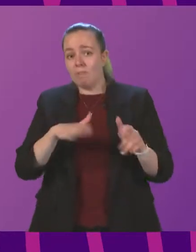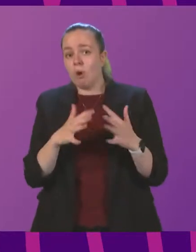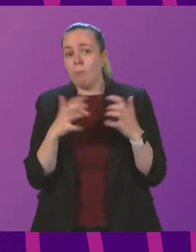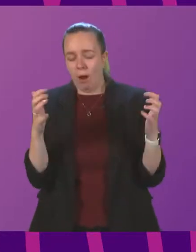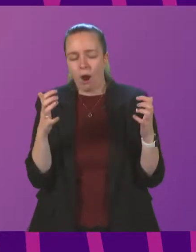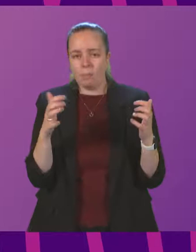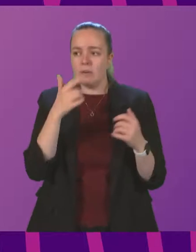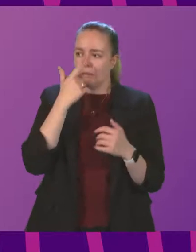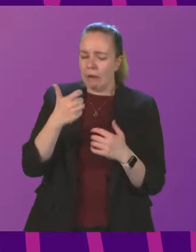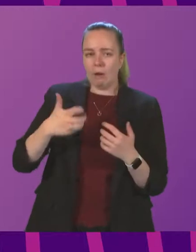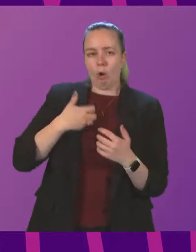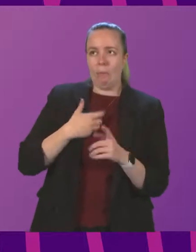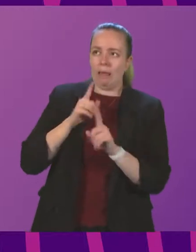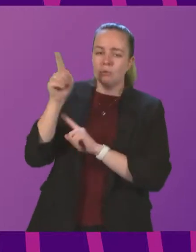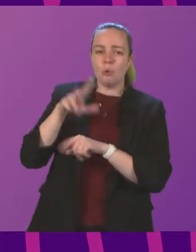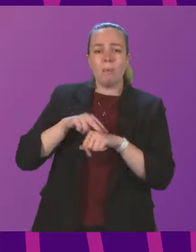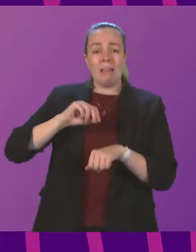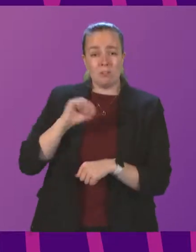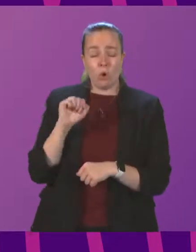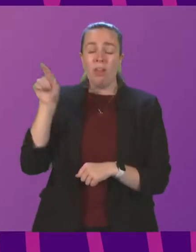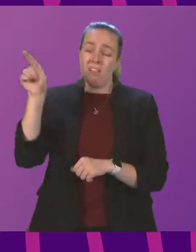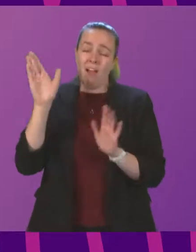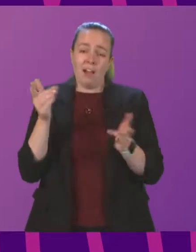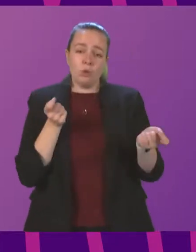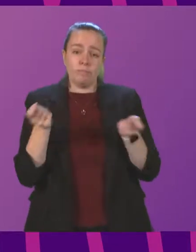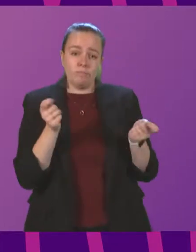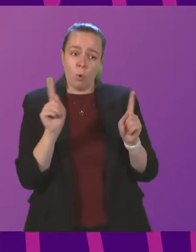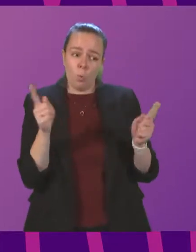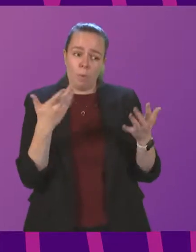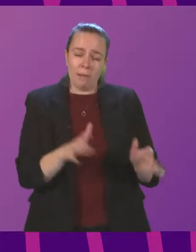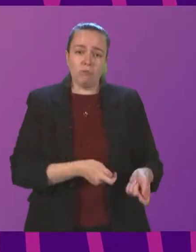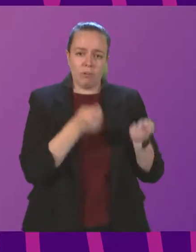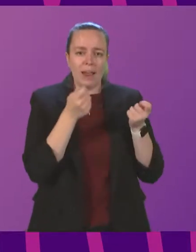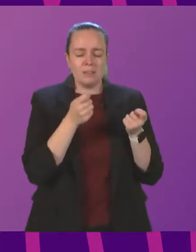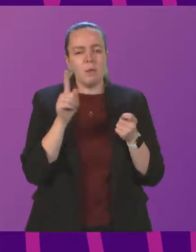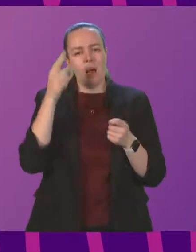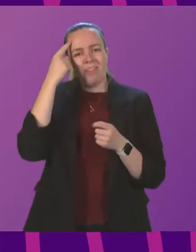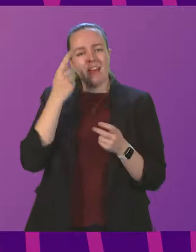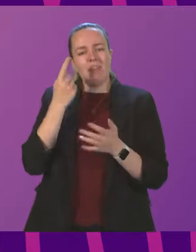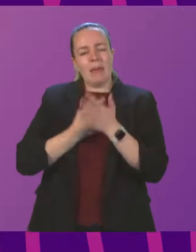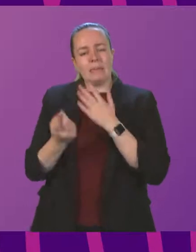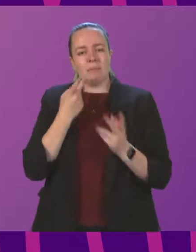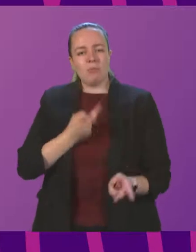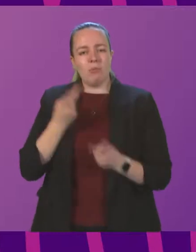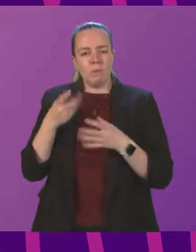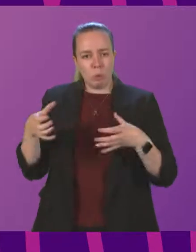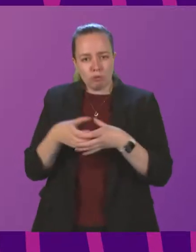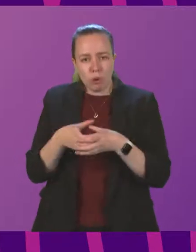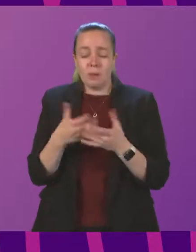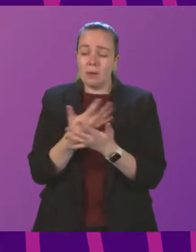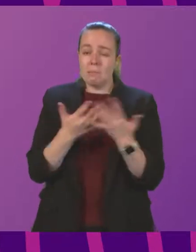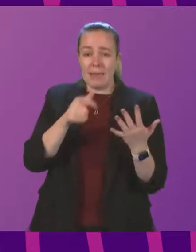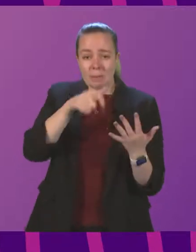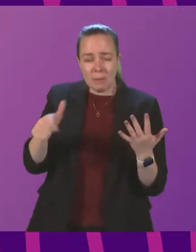indeed anybody, to make a complaint to Police Scotland. It will be for them to address the points which have been raised. But I think the independent review group, containing many of the people,